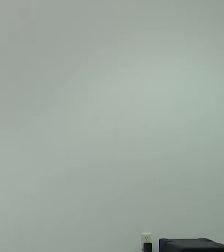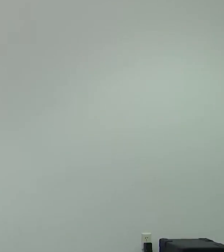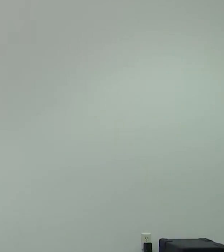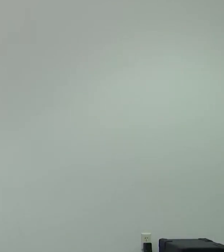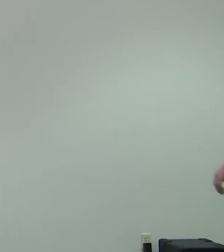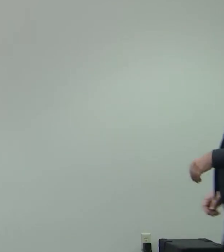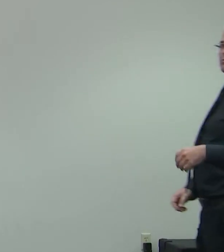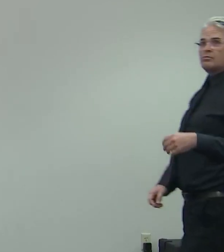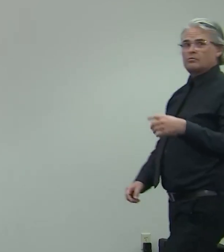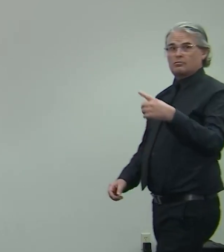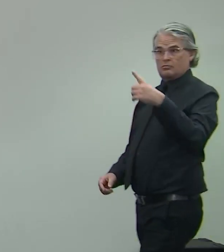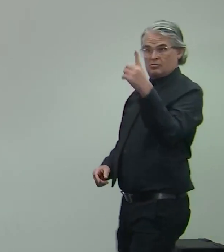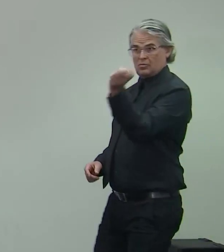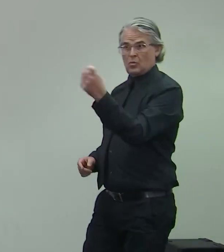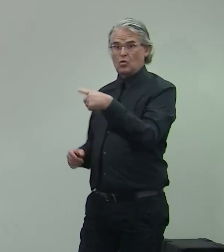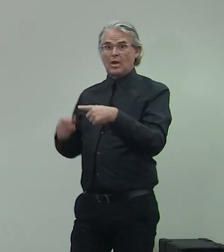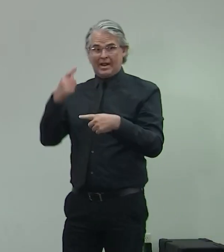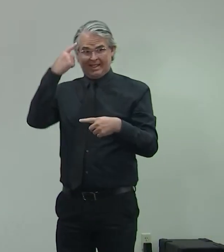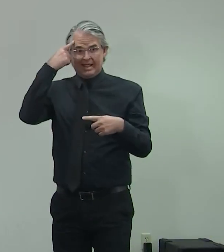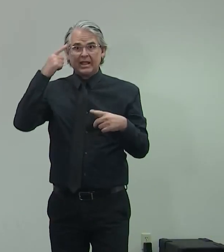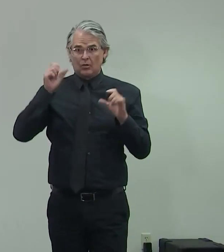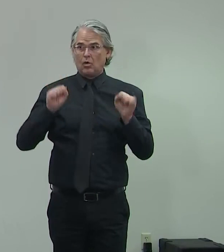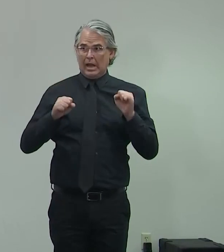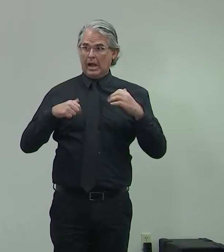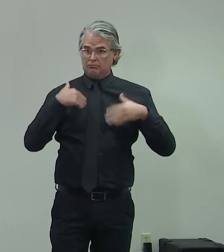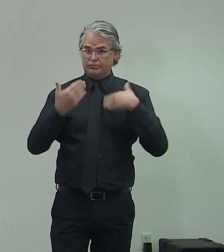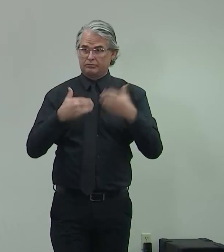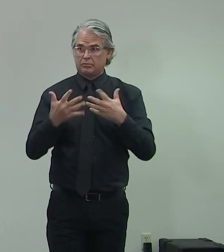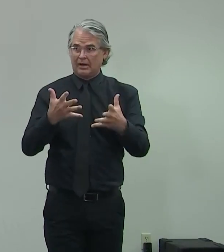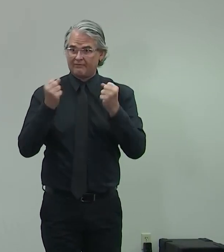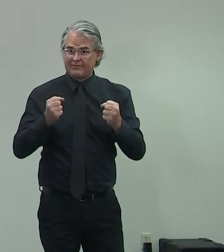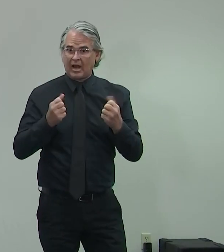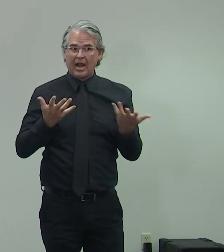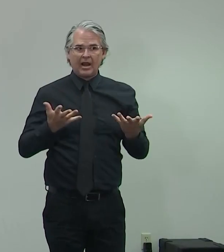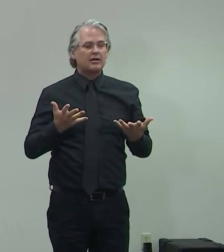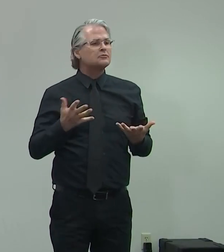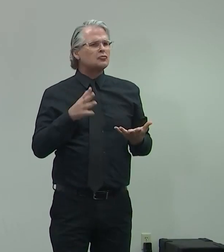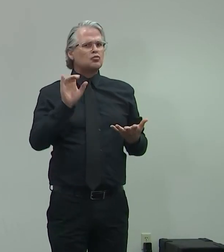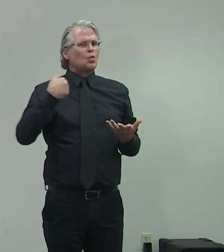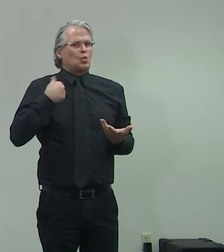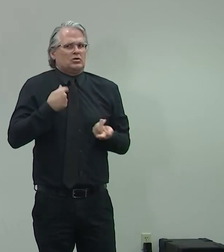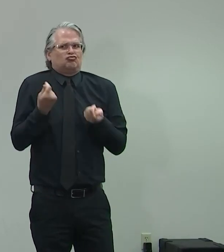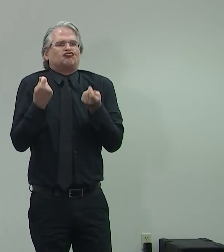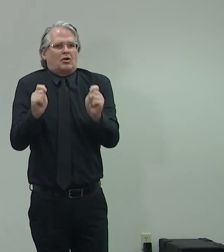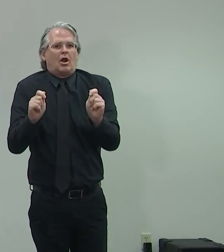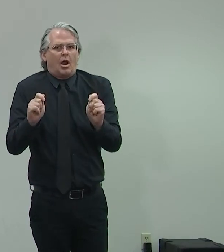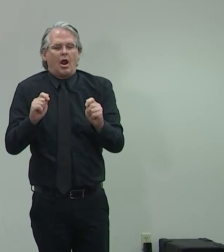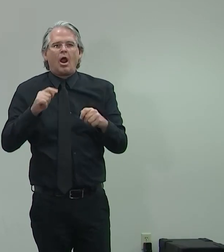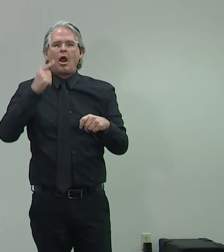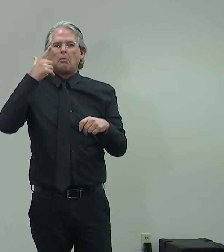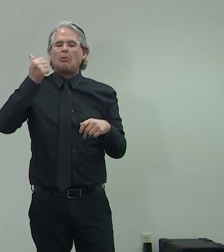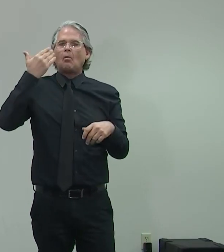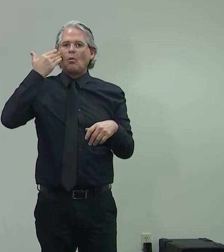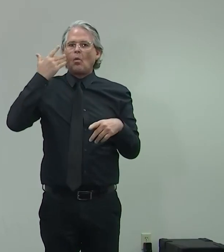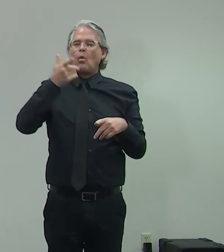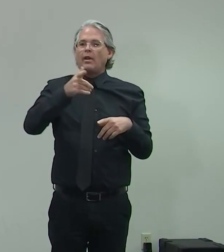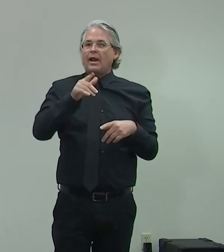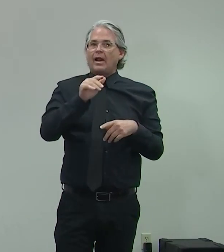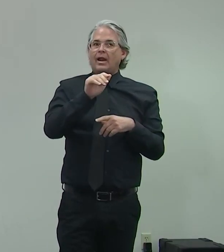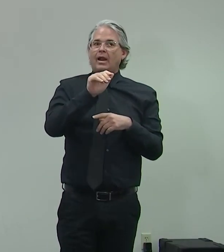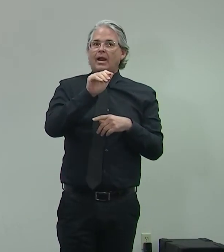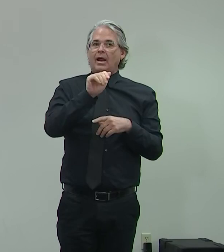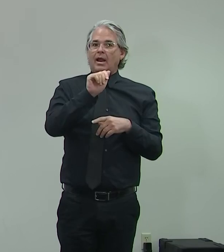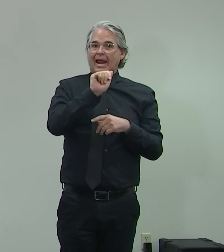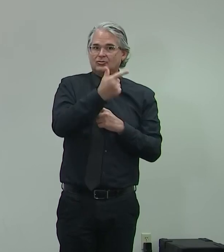filed? We're sure trying. We're sure trying. If somebody has a problem, I've got the treasurer's office and the attorney general willing to step in and try to help us